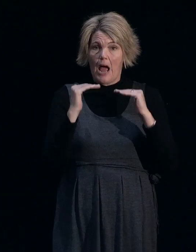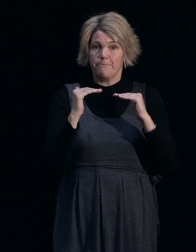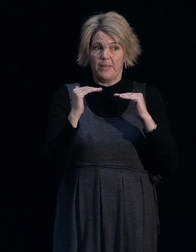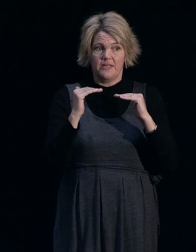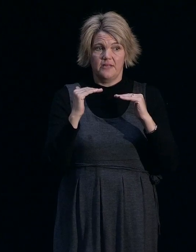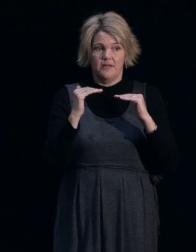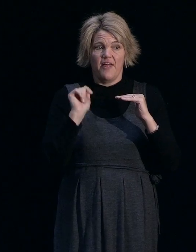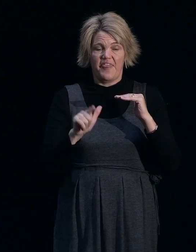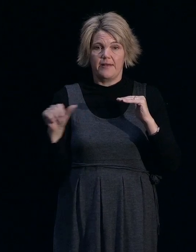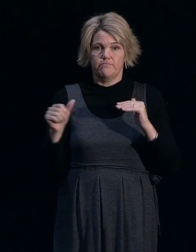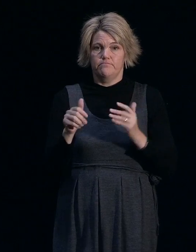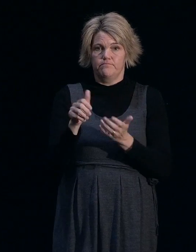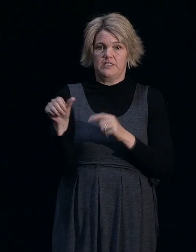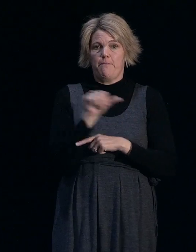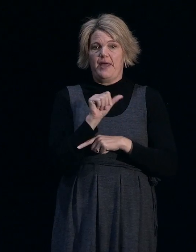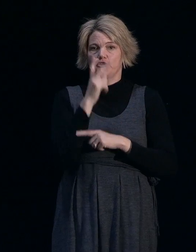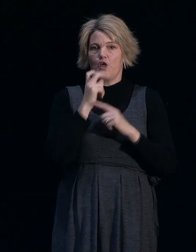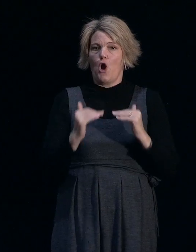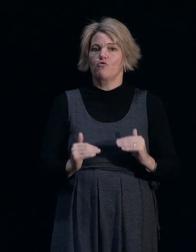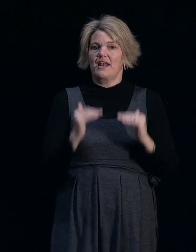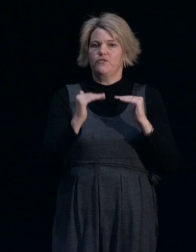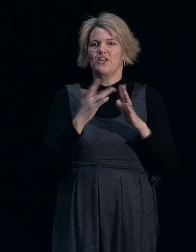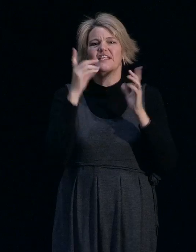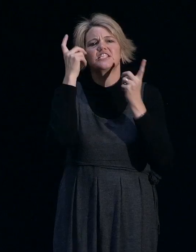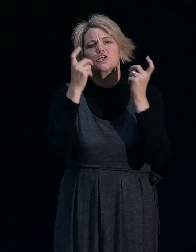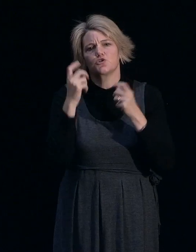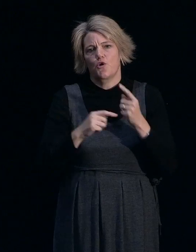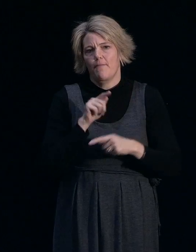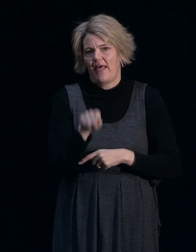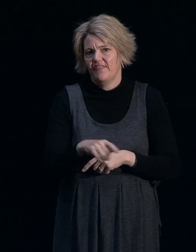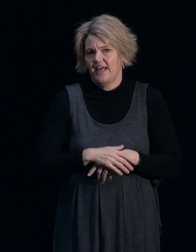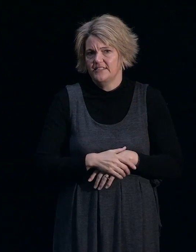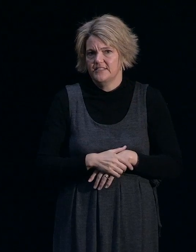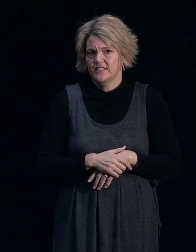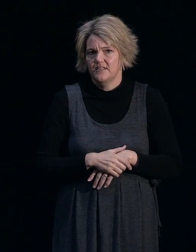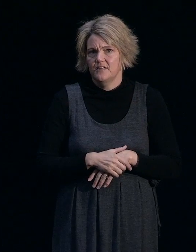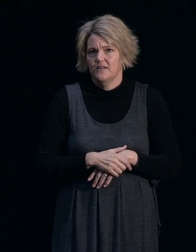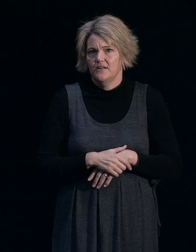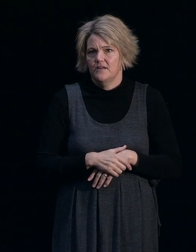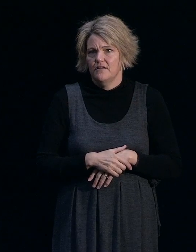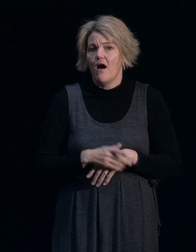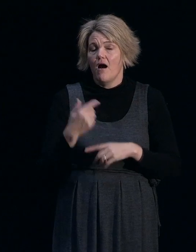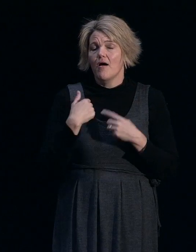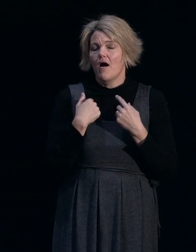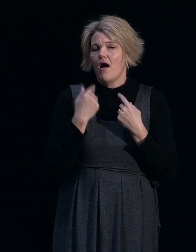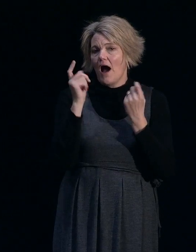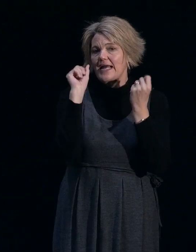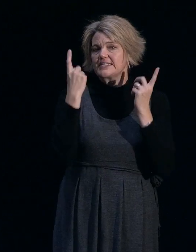existing levels. So there's just a concern there. Yeah, I take on board your point that if, if, if they're going to